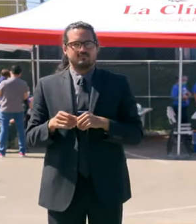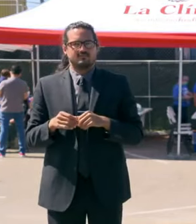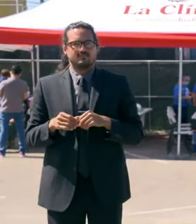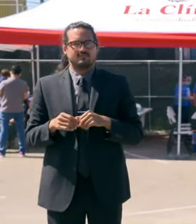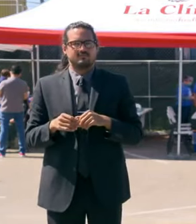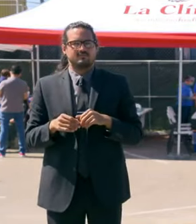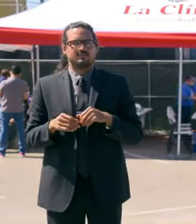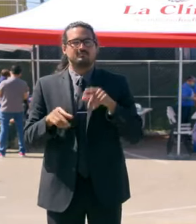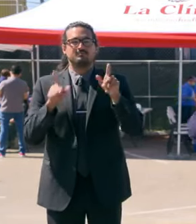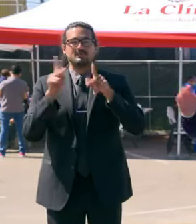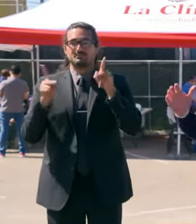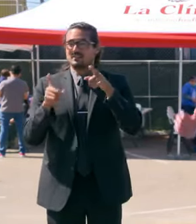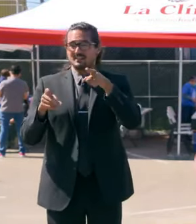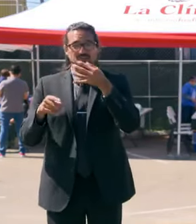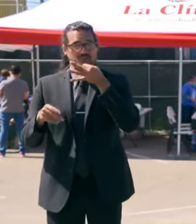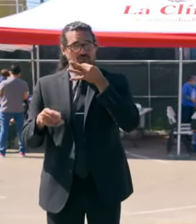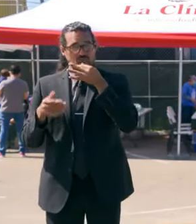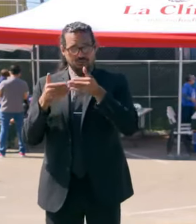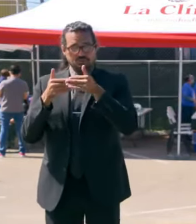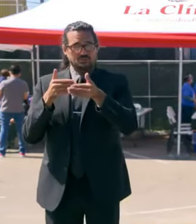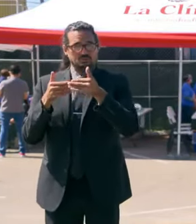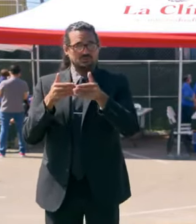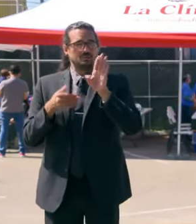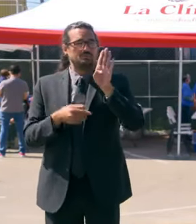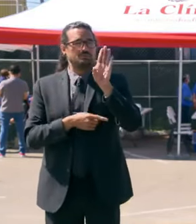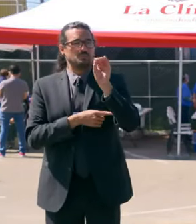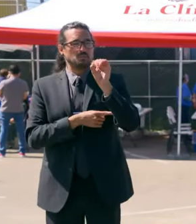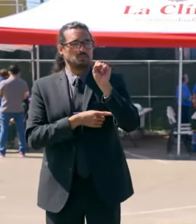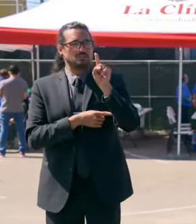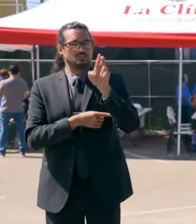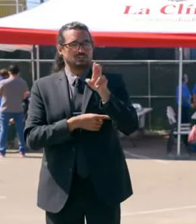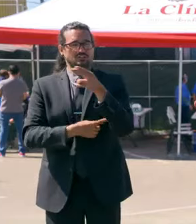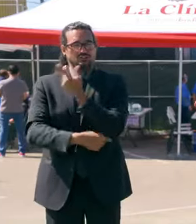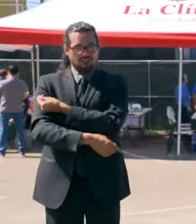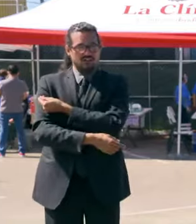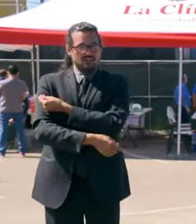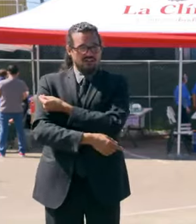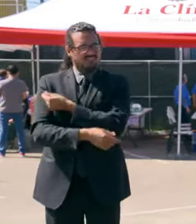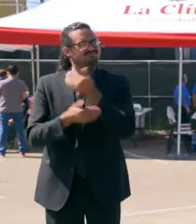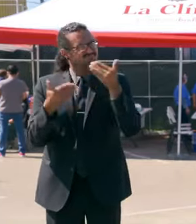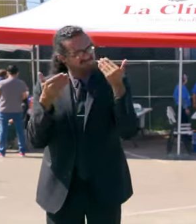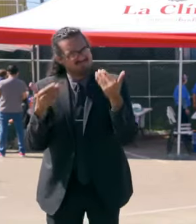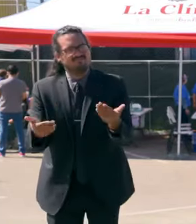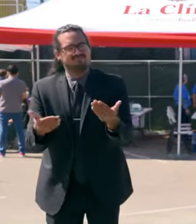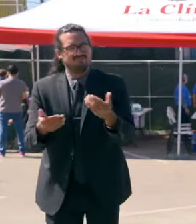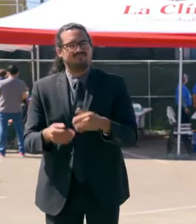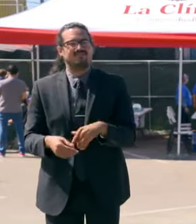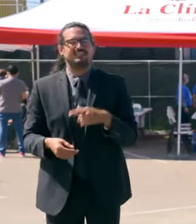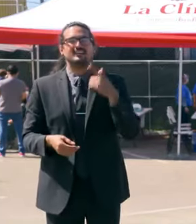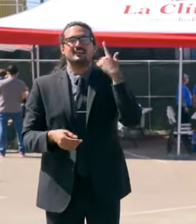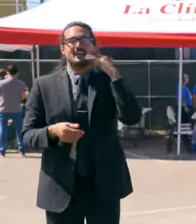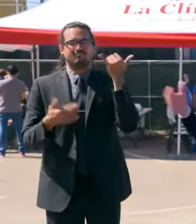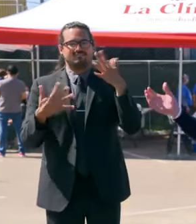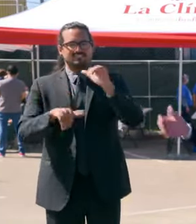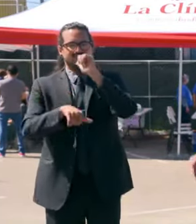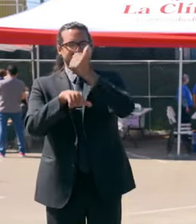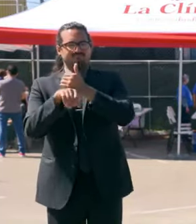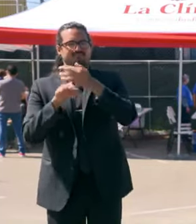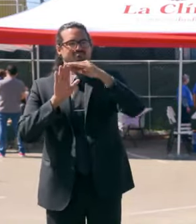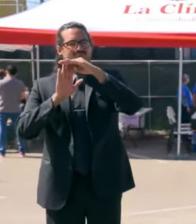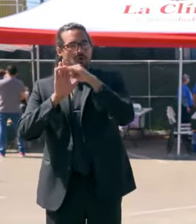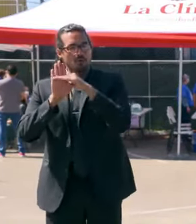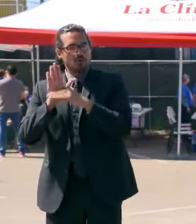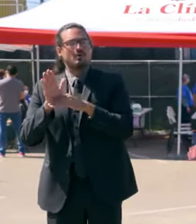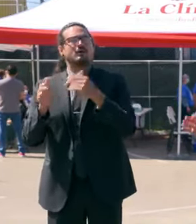know that California is setting up the protocols and processes to make that seamless as possible with more sites